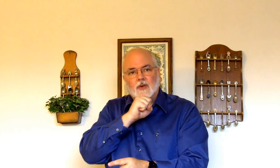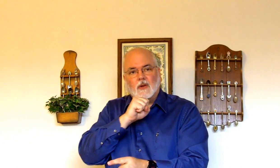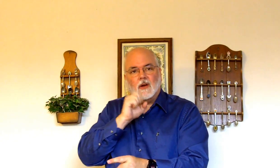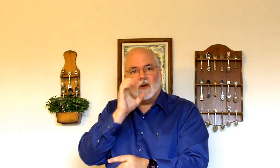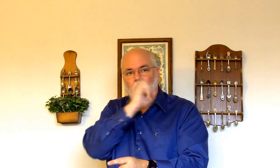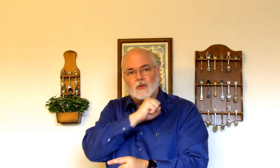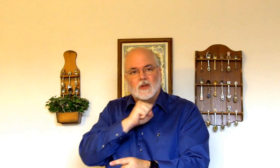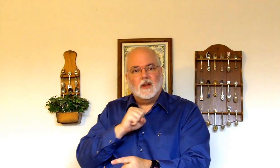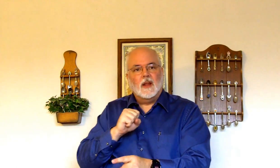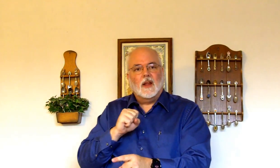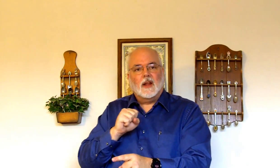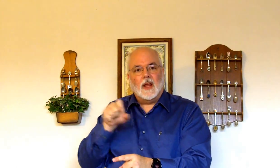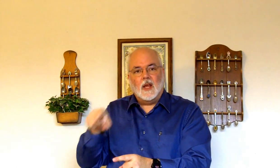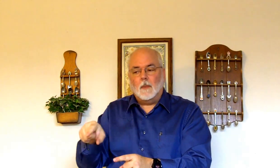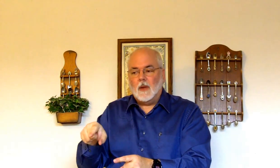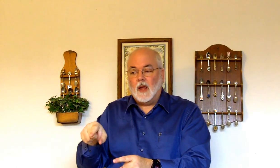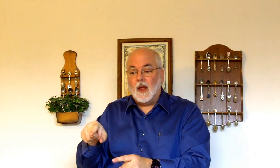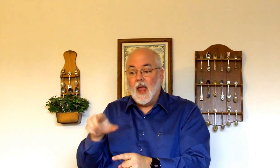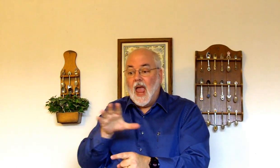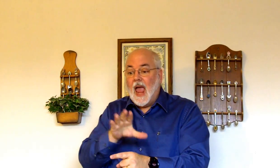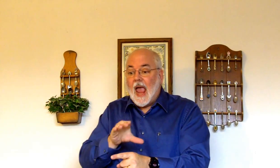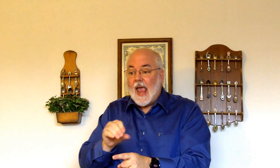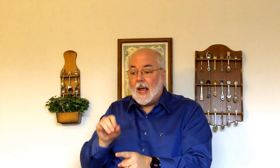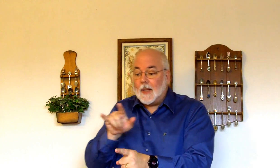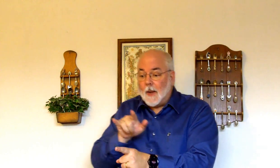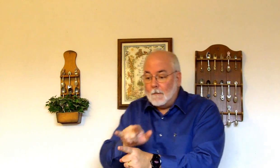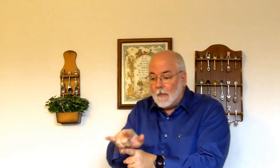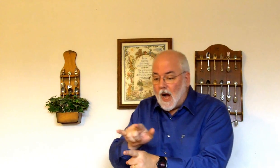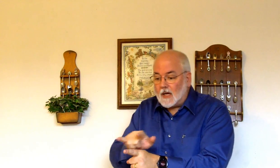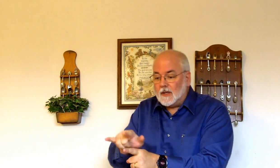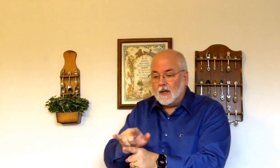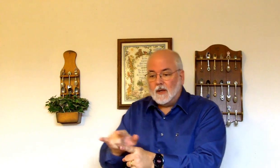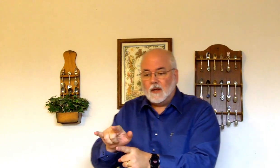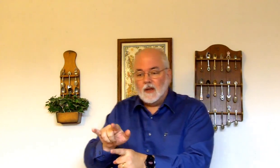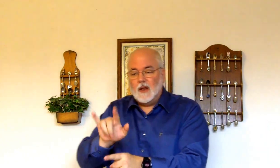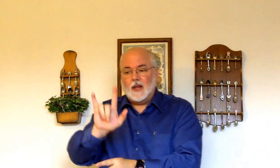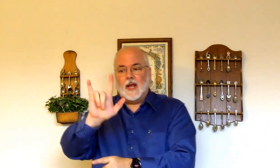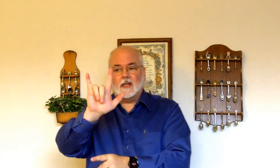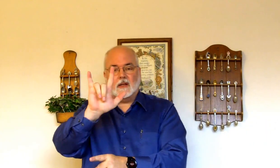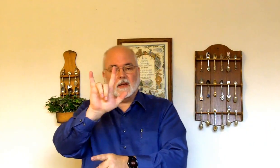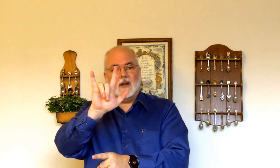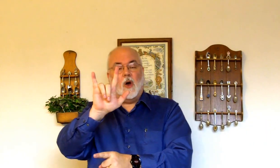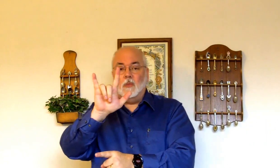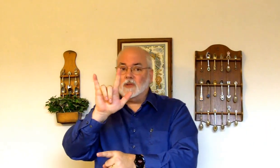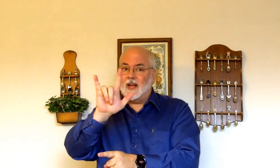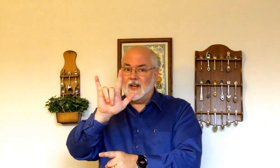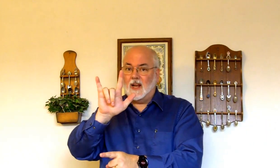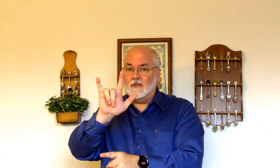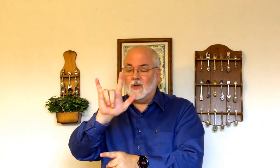Or curse. Him. And. Mocked. That's a kind of almost like an I love you.